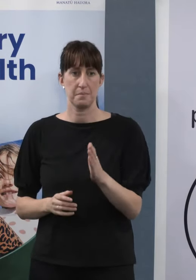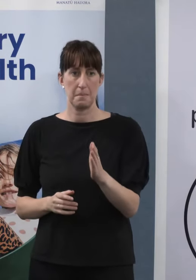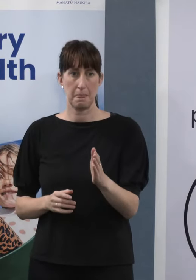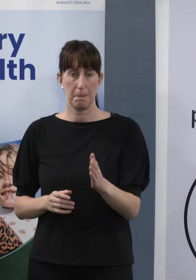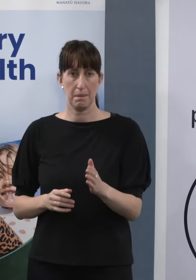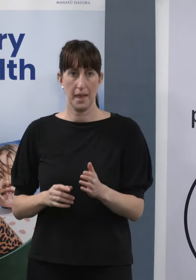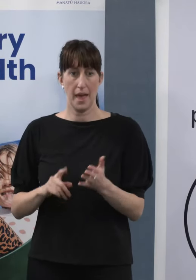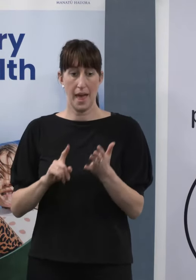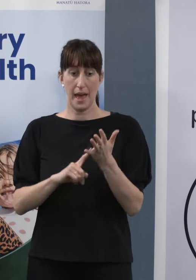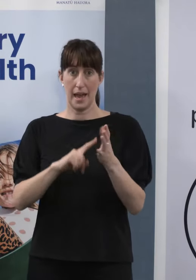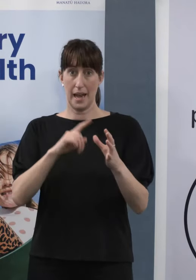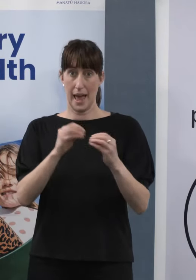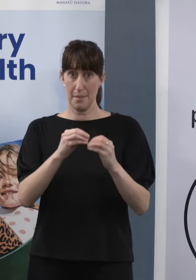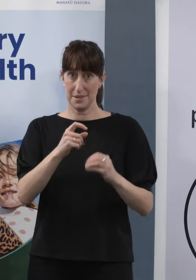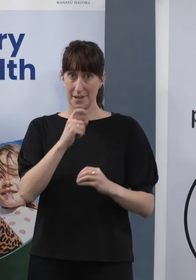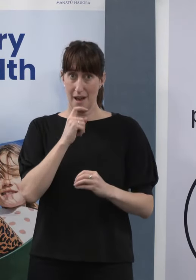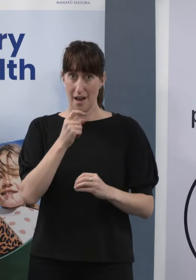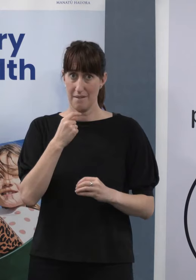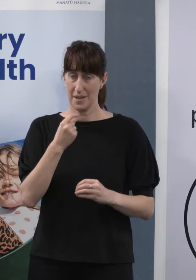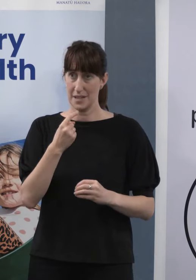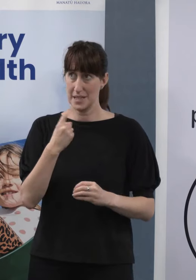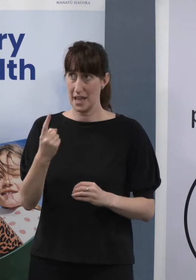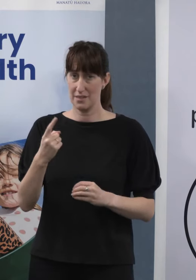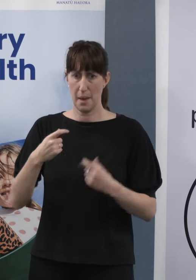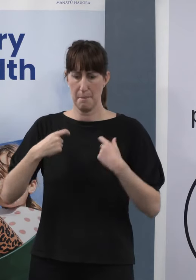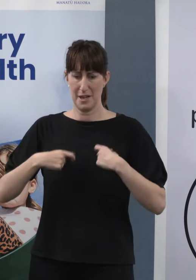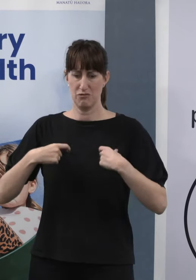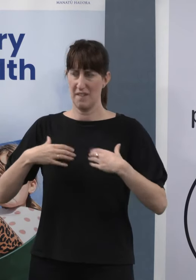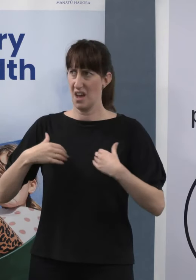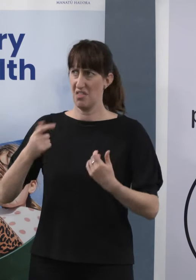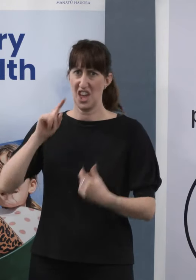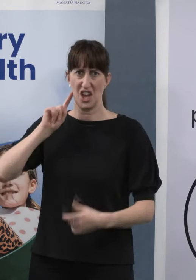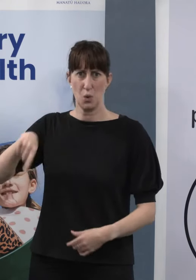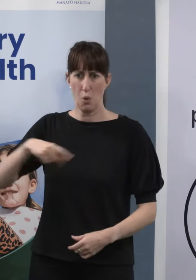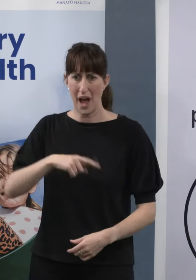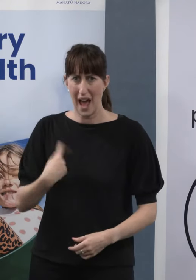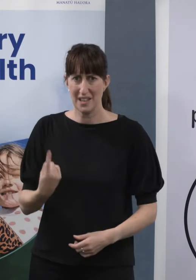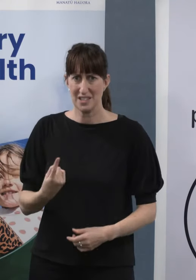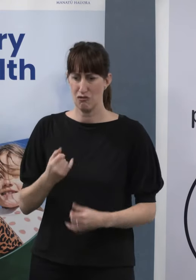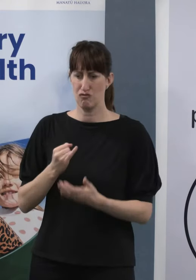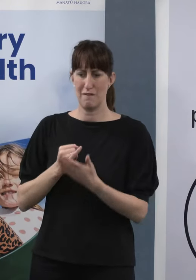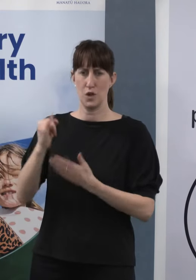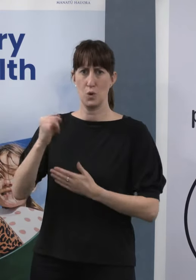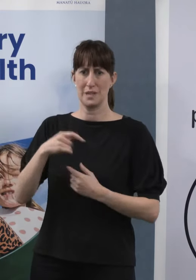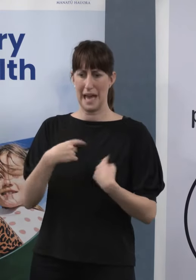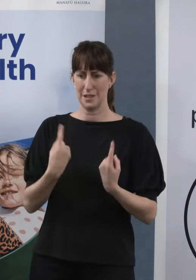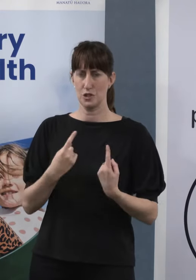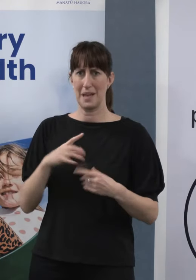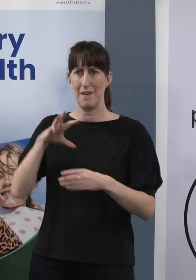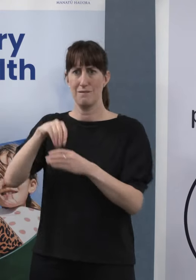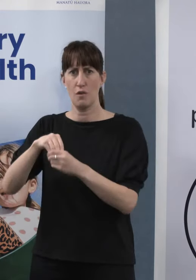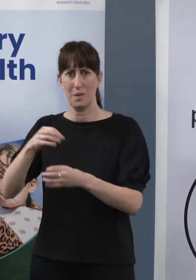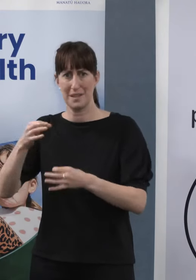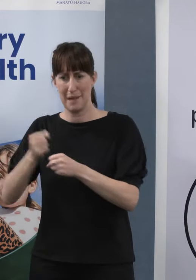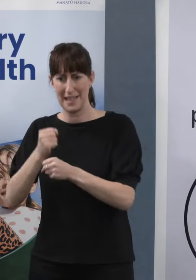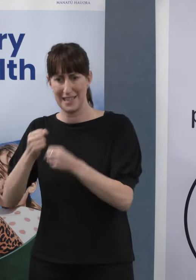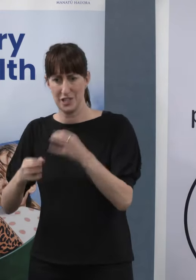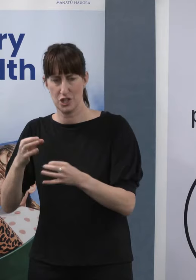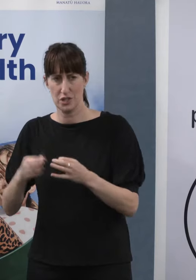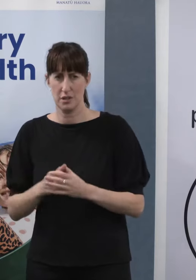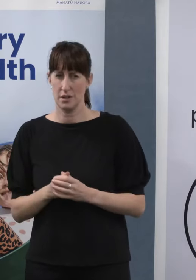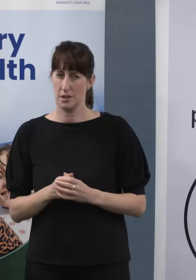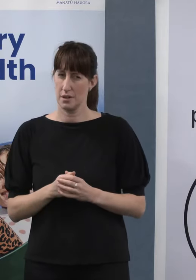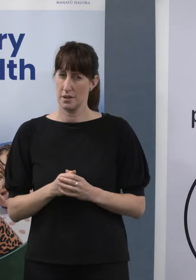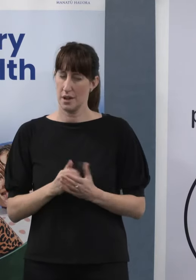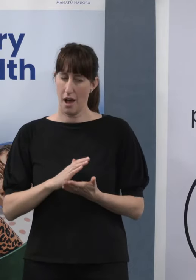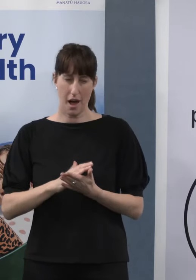the Ministry essentially, well, ignored them and refused to have them at the decision-making table. What do you say to that? I'm not sure that's what